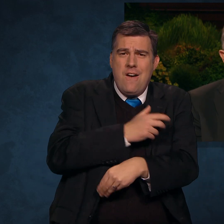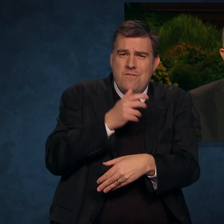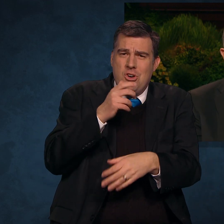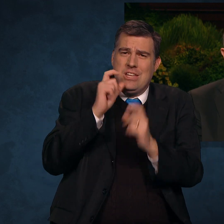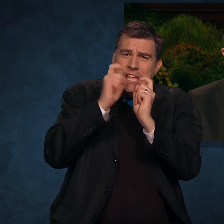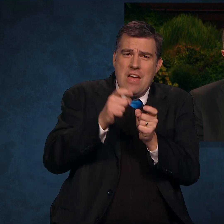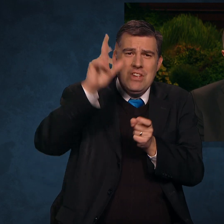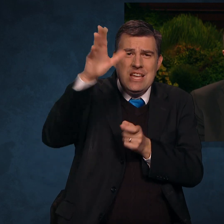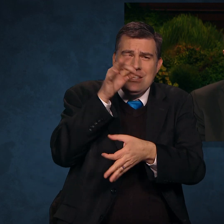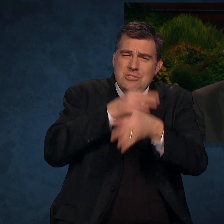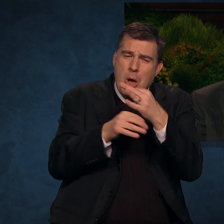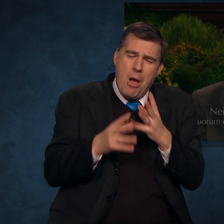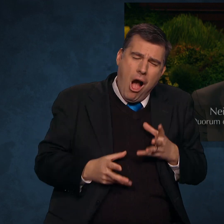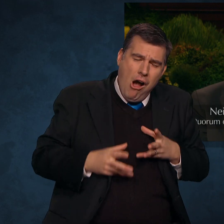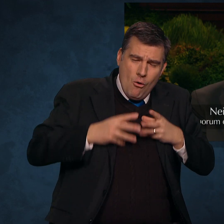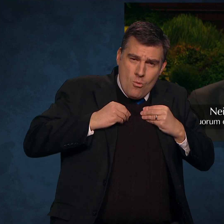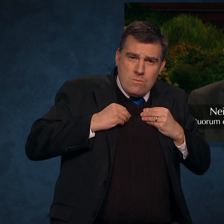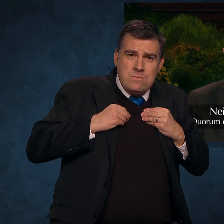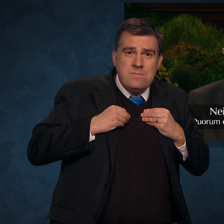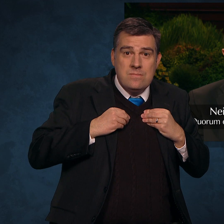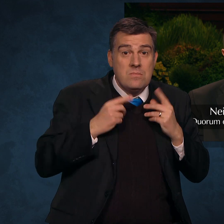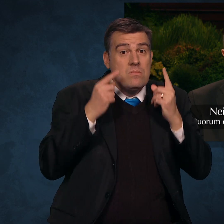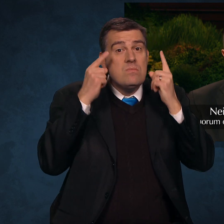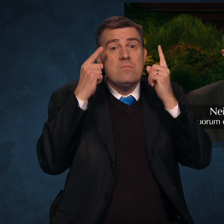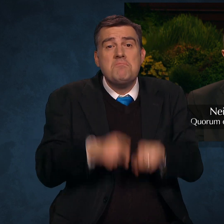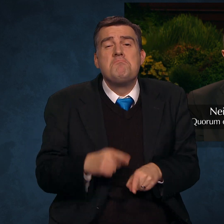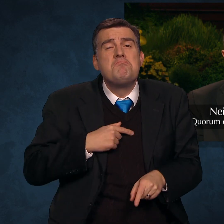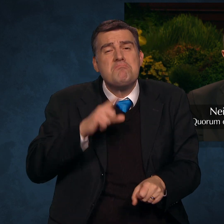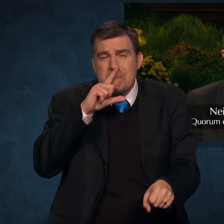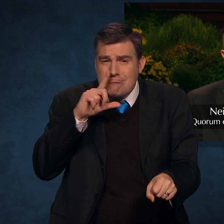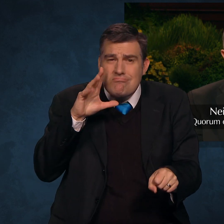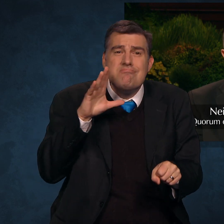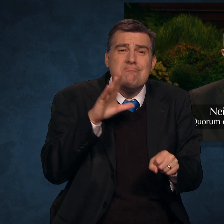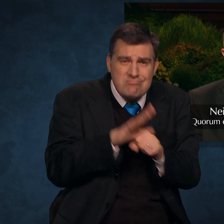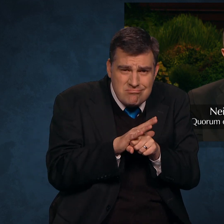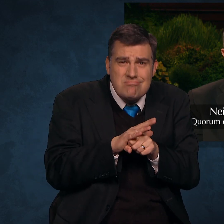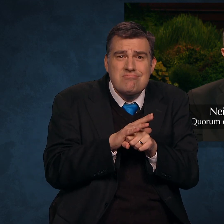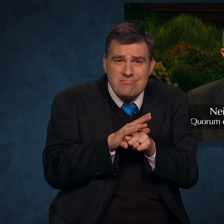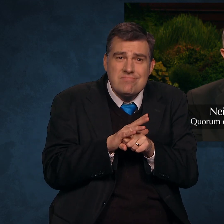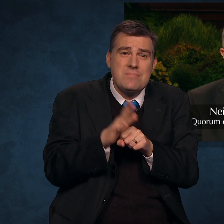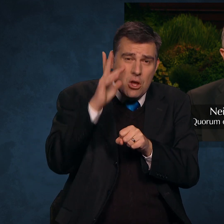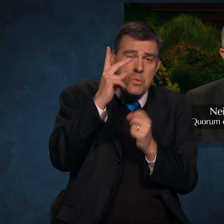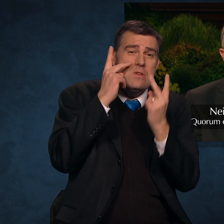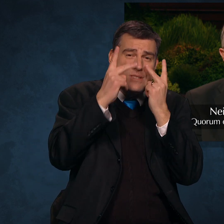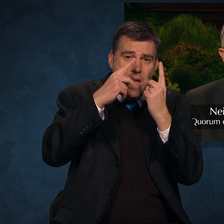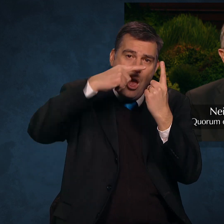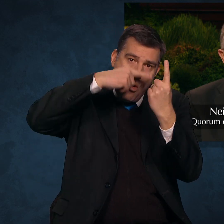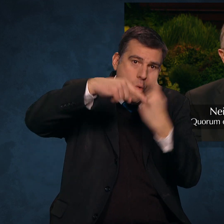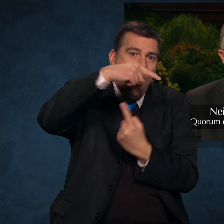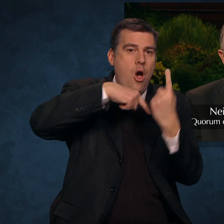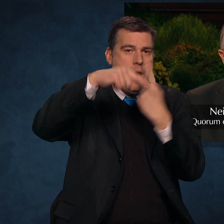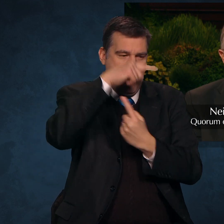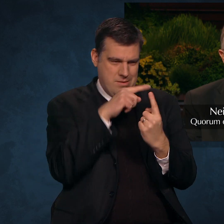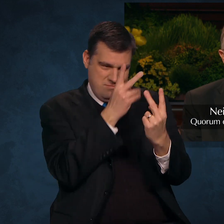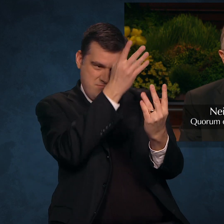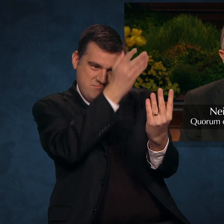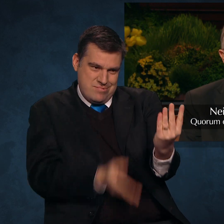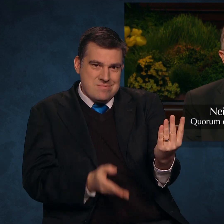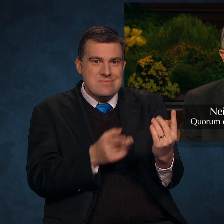As you do, I promise you, you will see the whirlwinds for what they